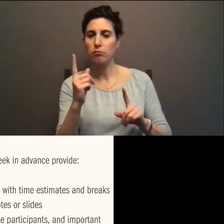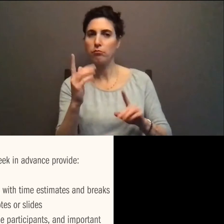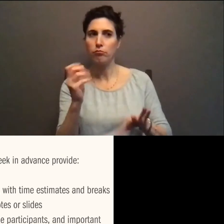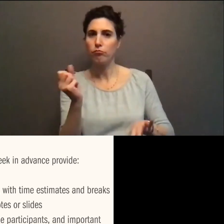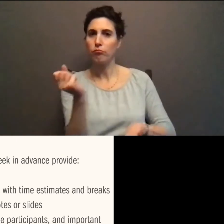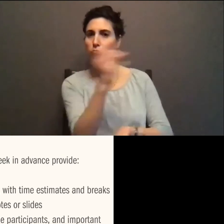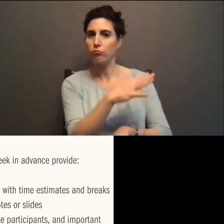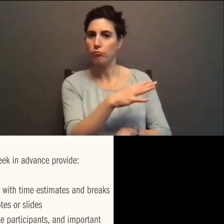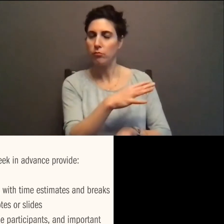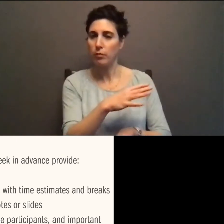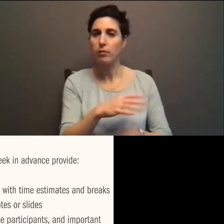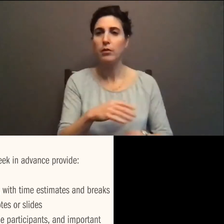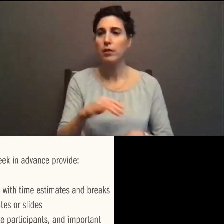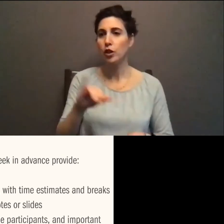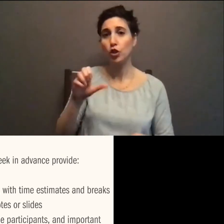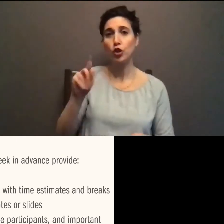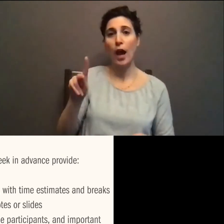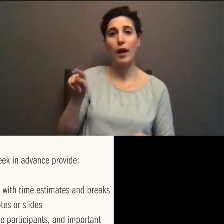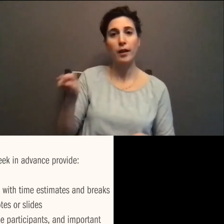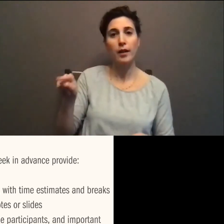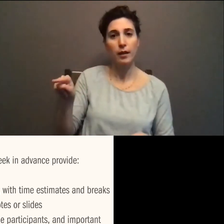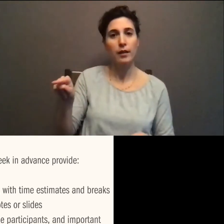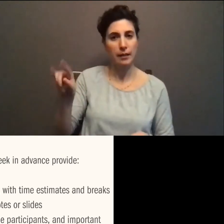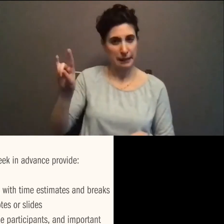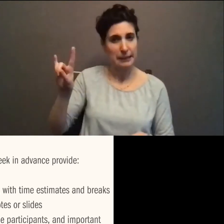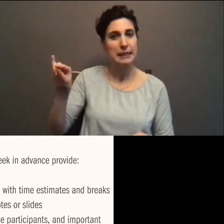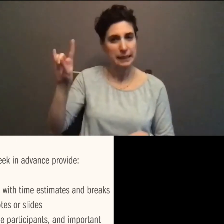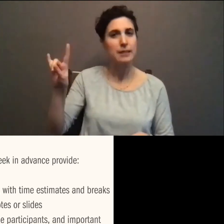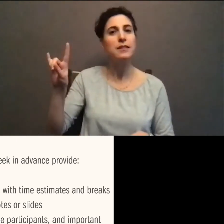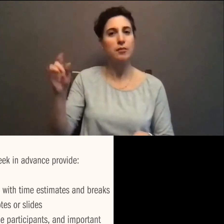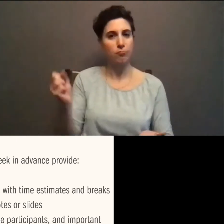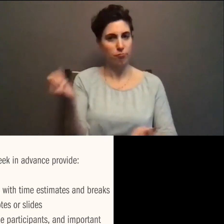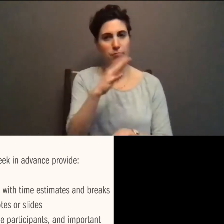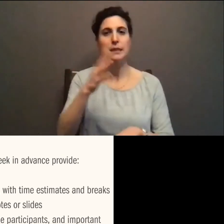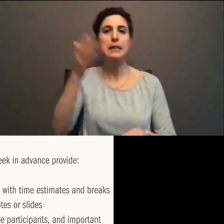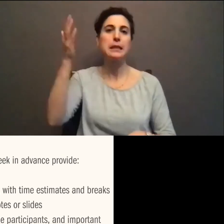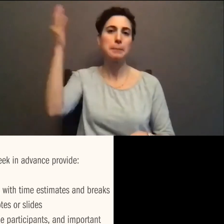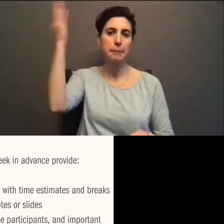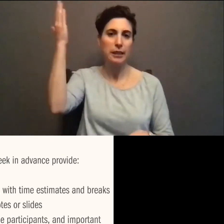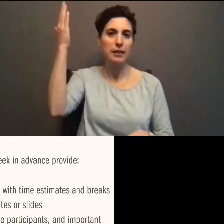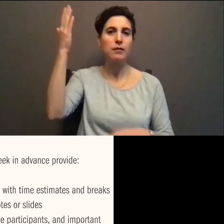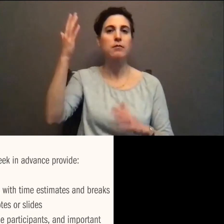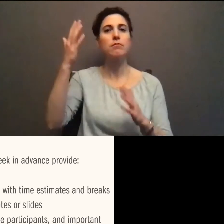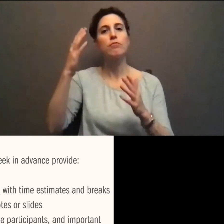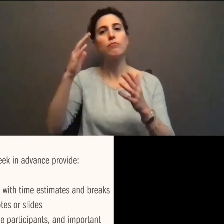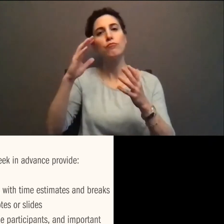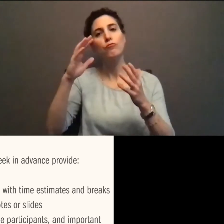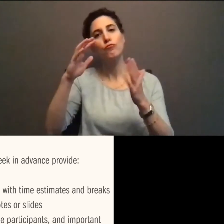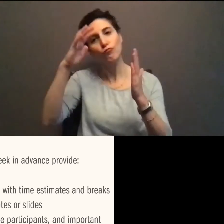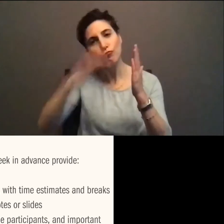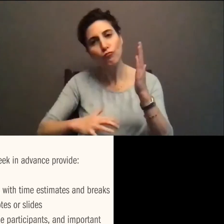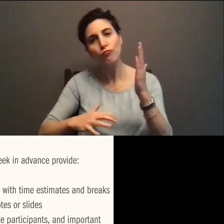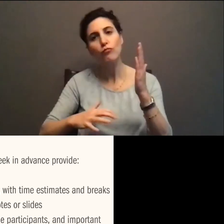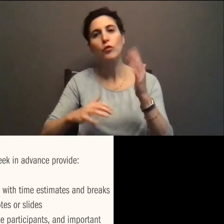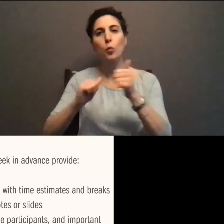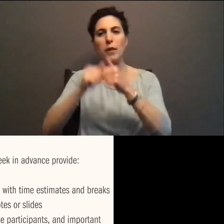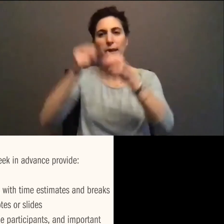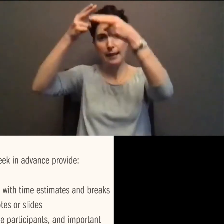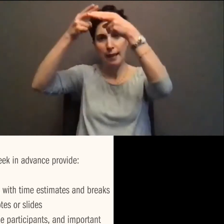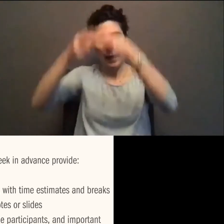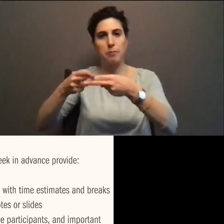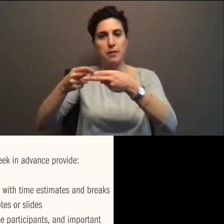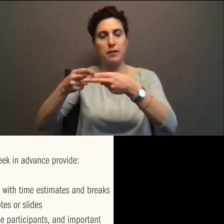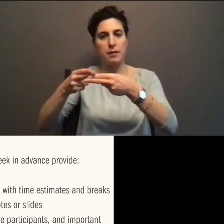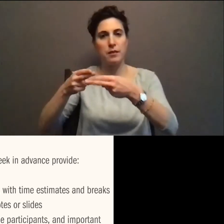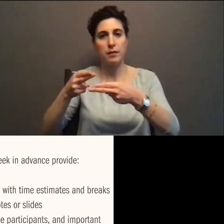material when Jack was having some technical issues. And you could see at the top, we had the names. It's useful because while ASL